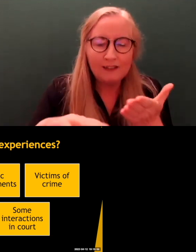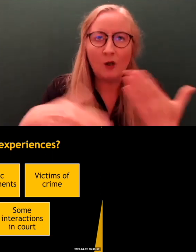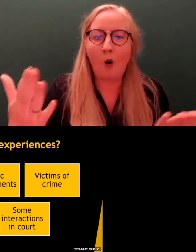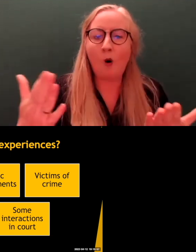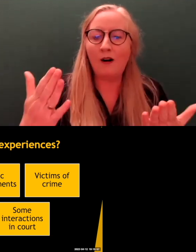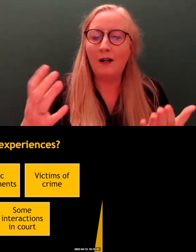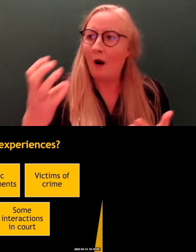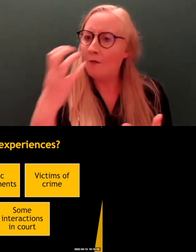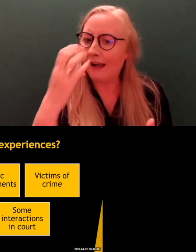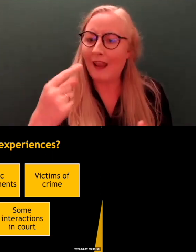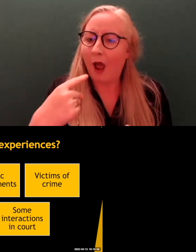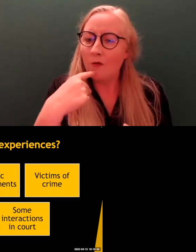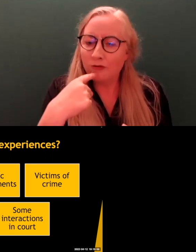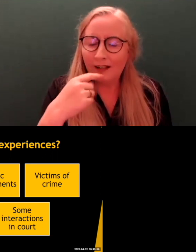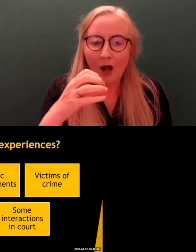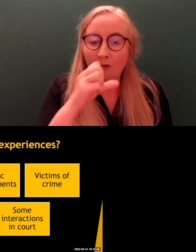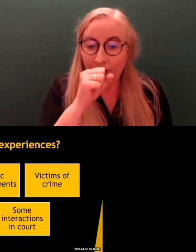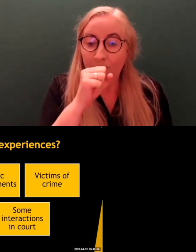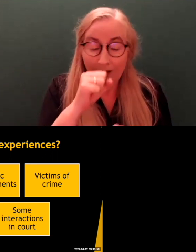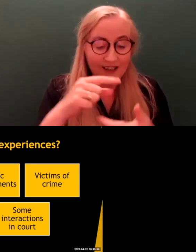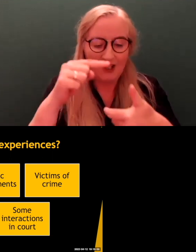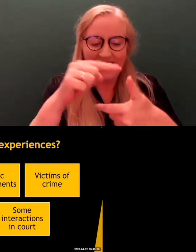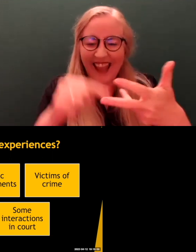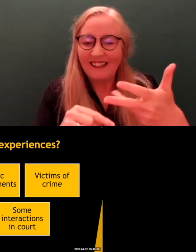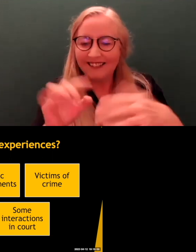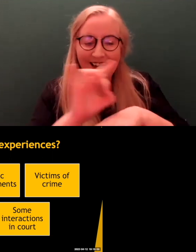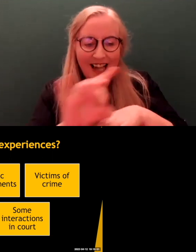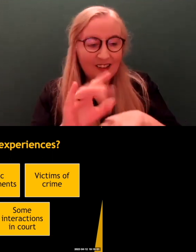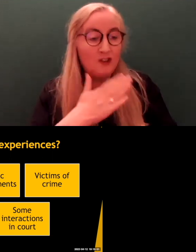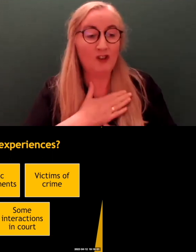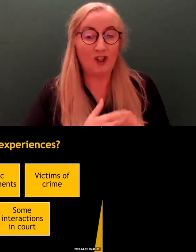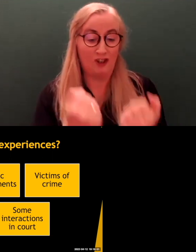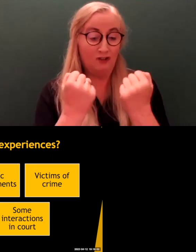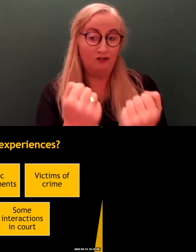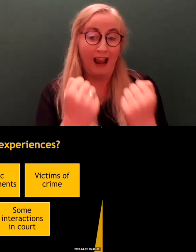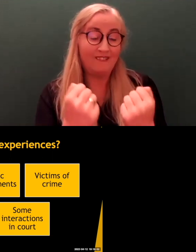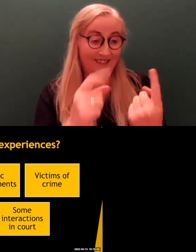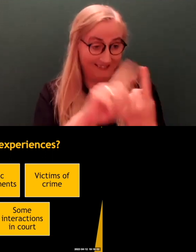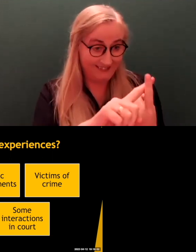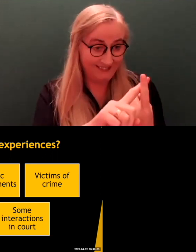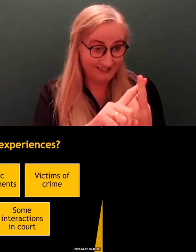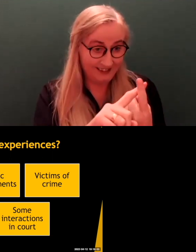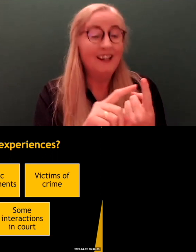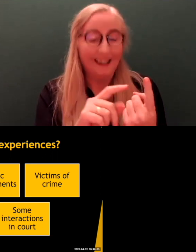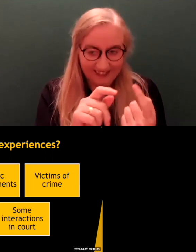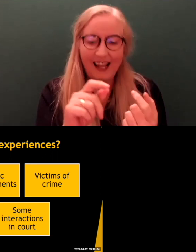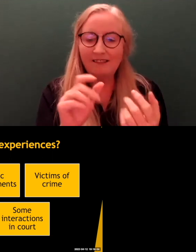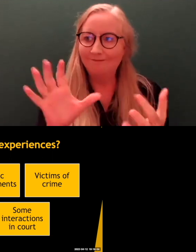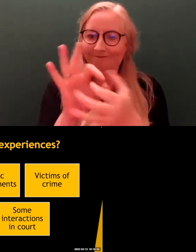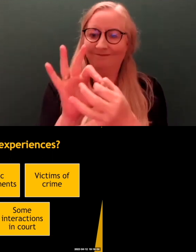it was kind of those instances. So, a person was just driving, and they met a checkpoint. And so, they interacted with the guard